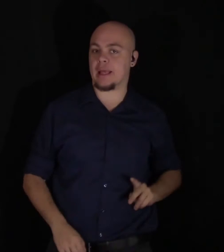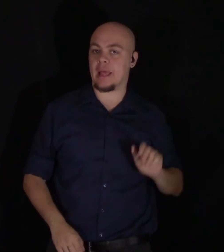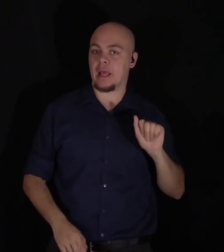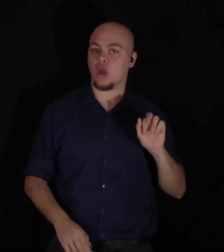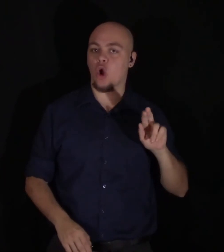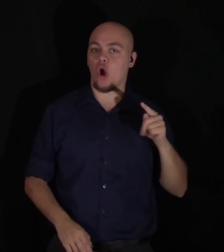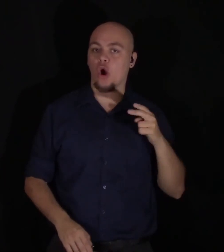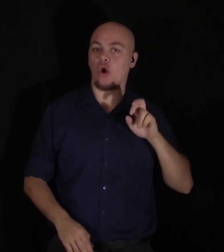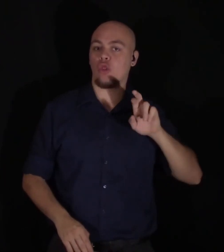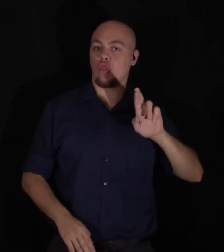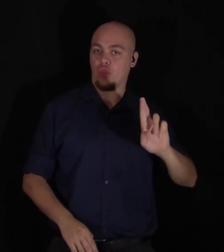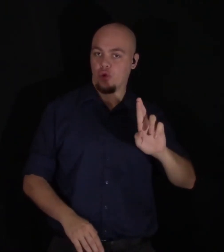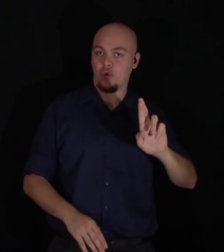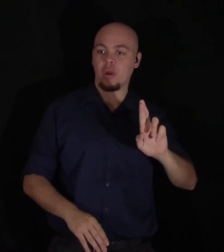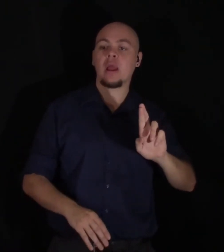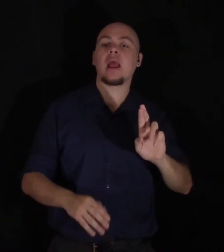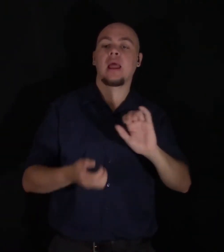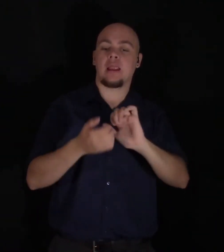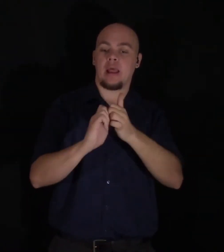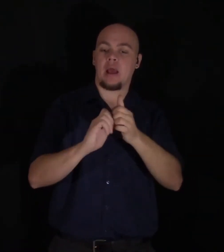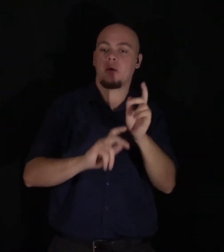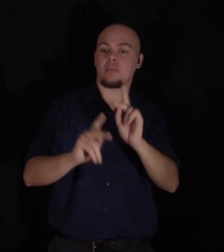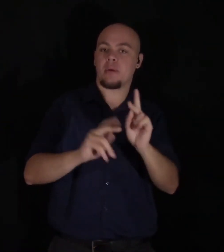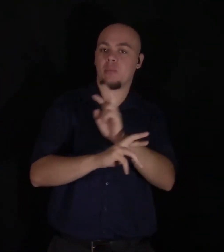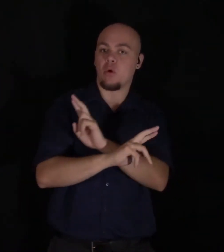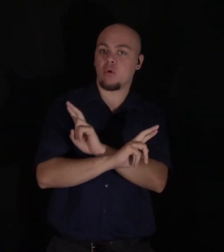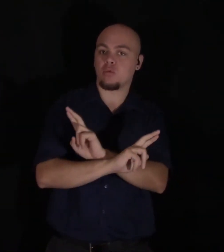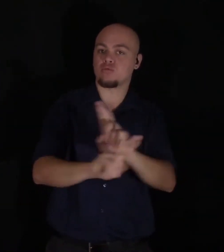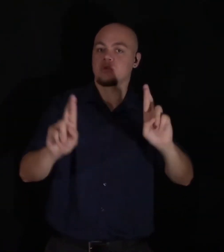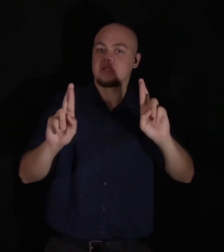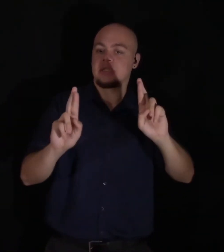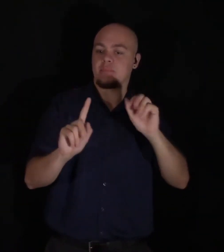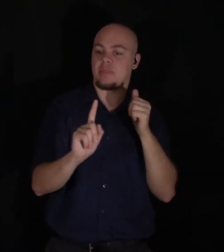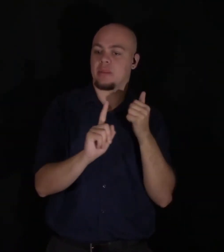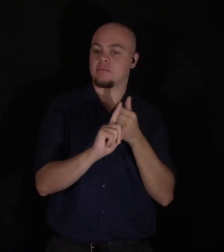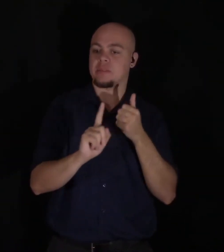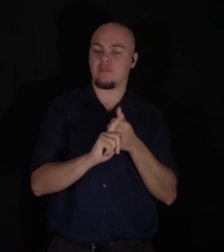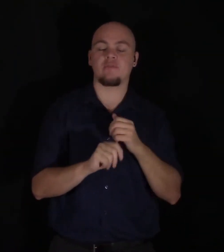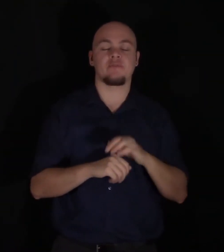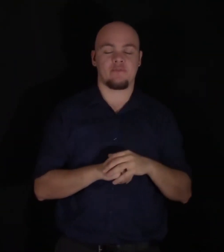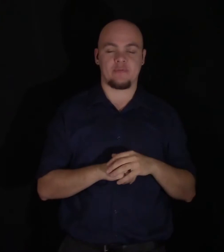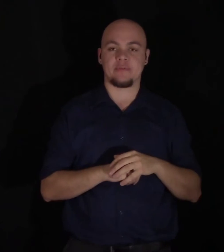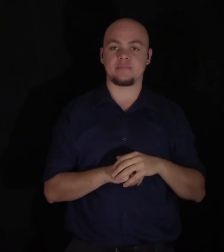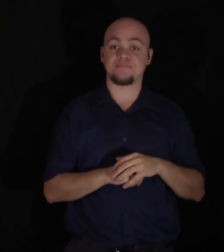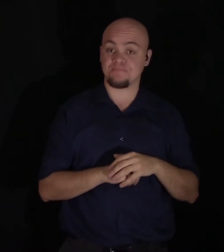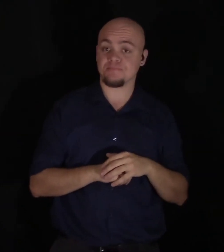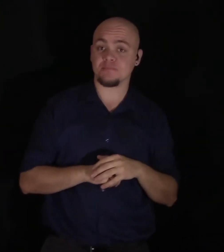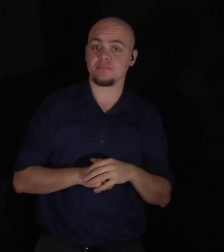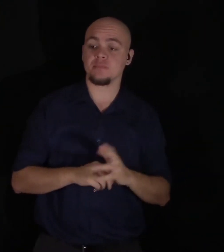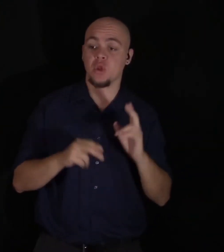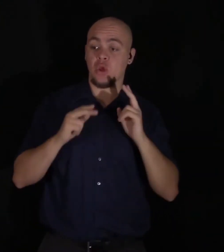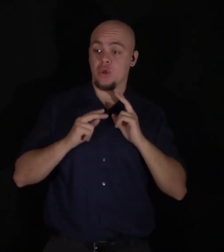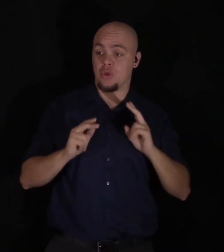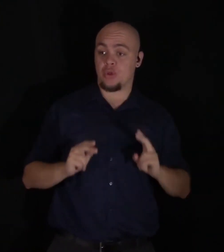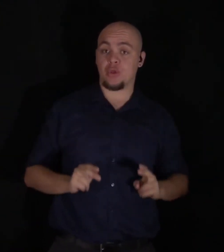blood to redeem the holy sepulchre from the hands of the infidels. No human being could have passed a happier